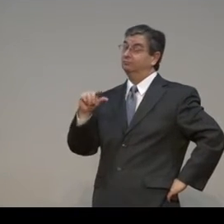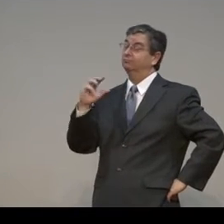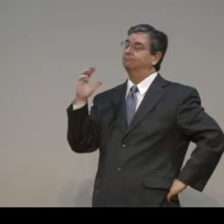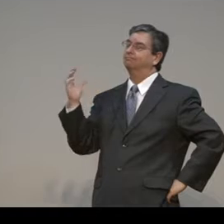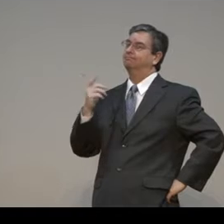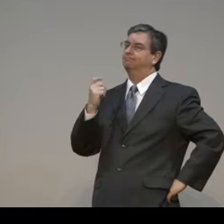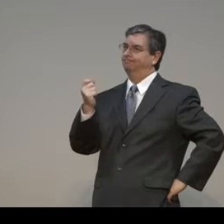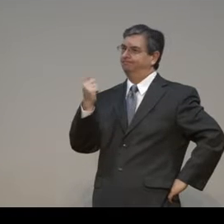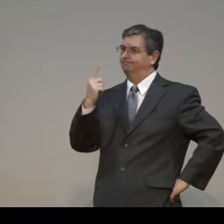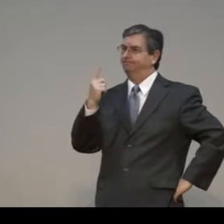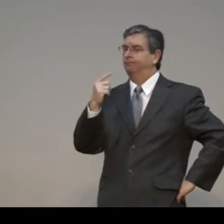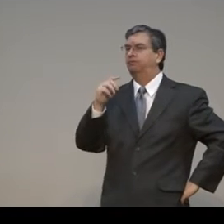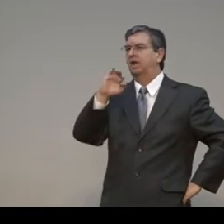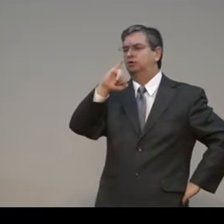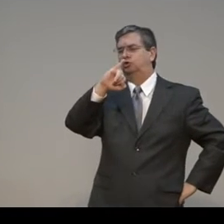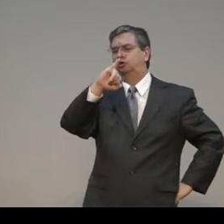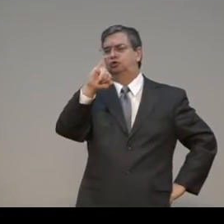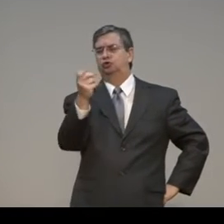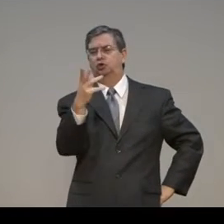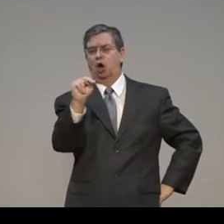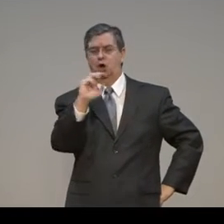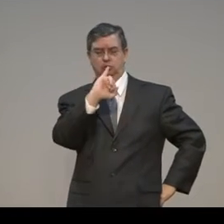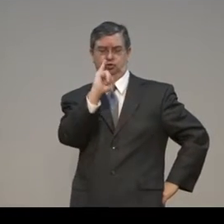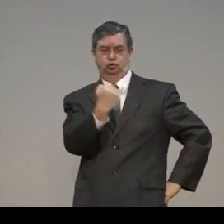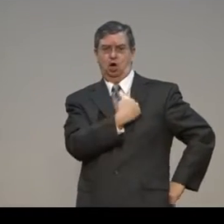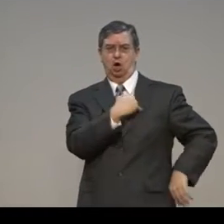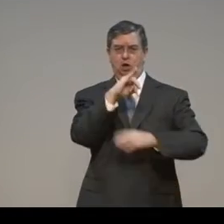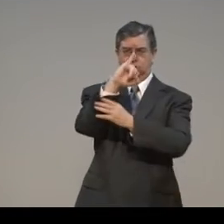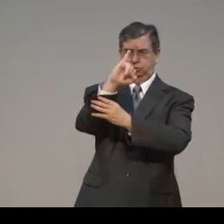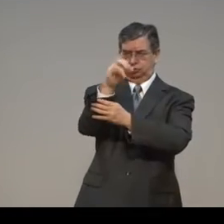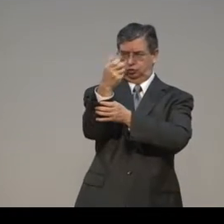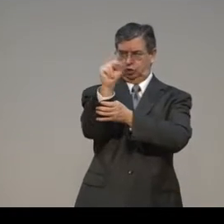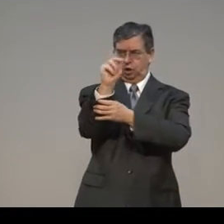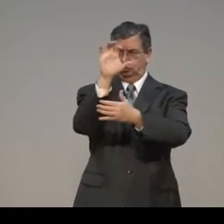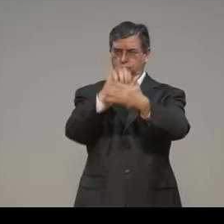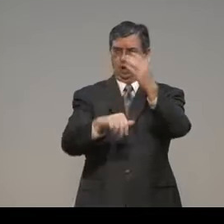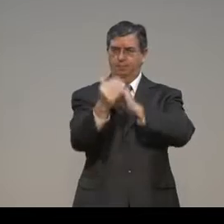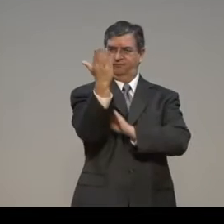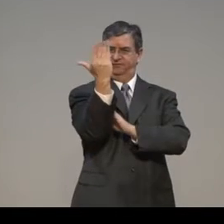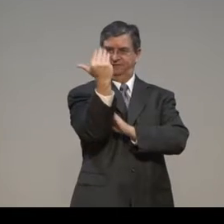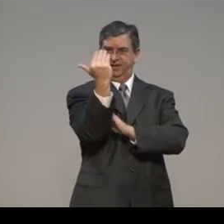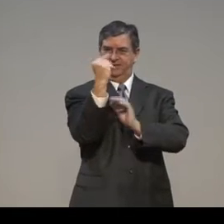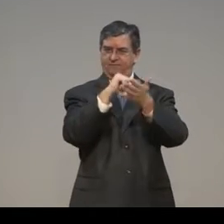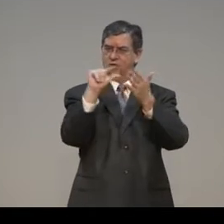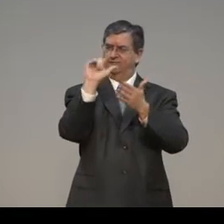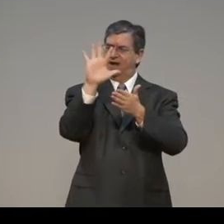This verse is very good. John chapter 15,